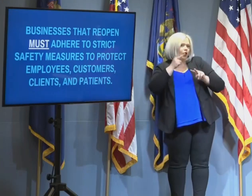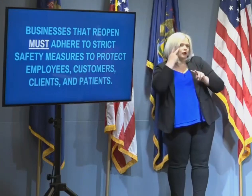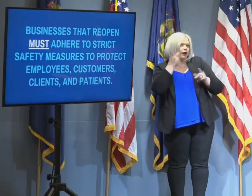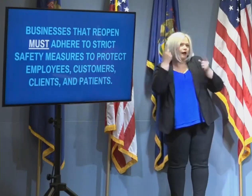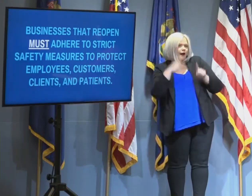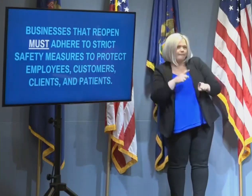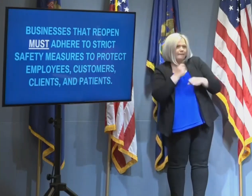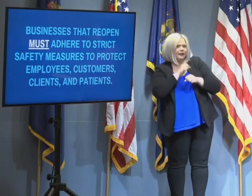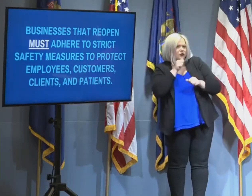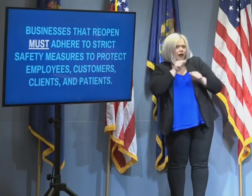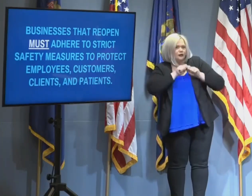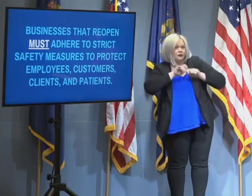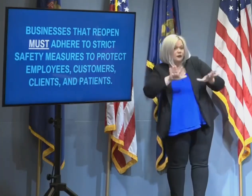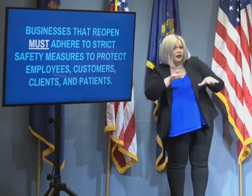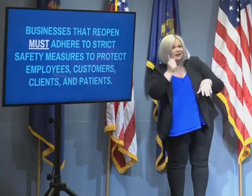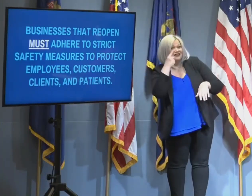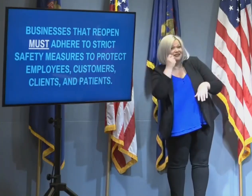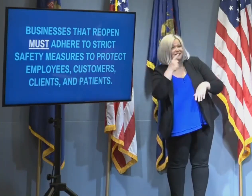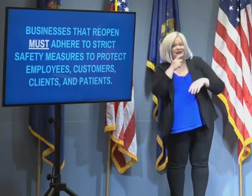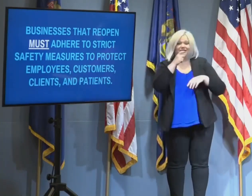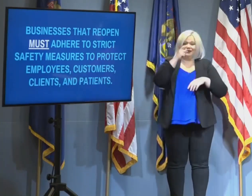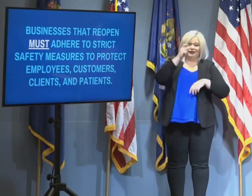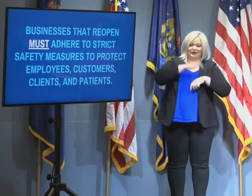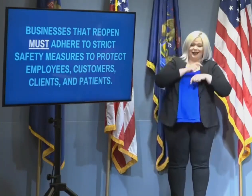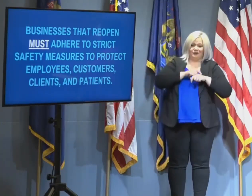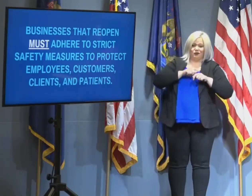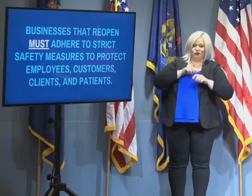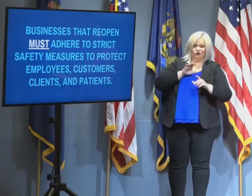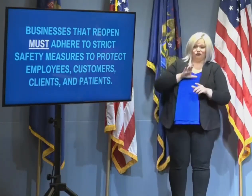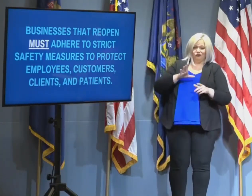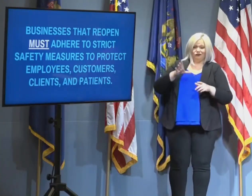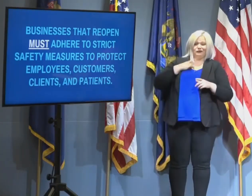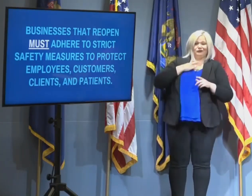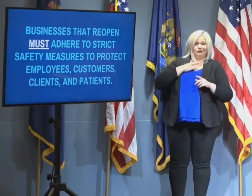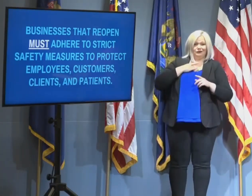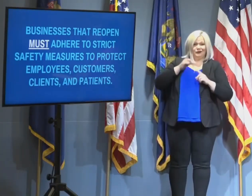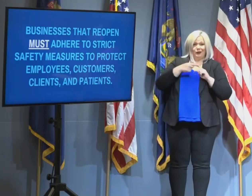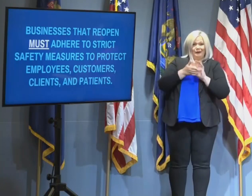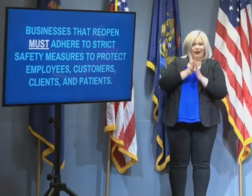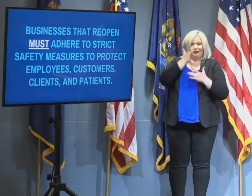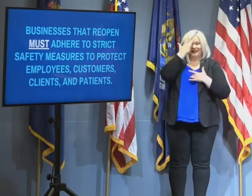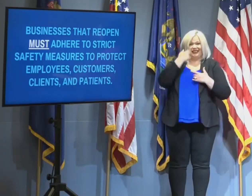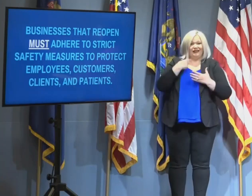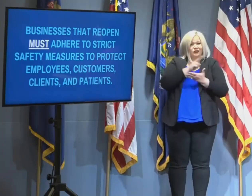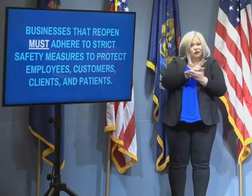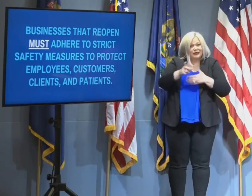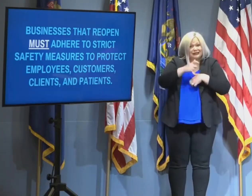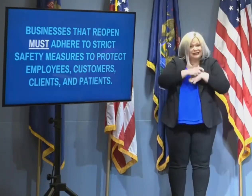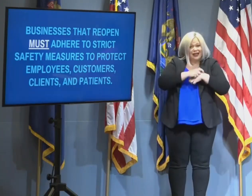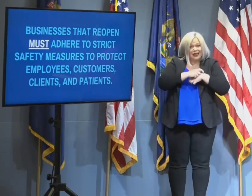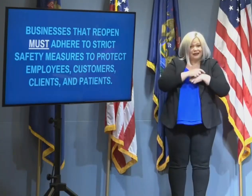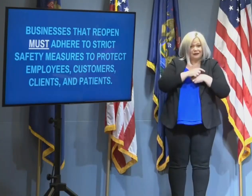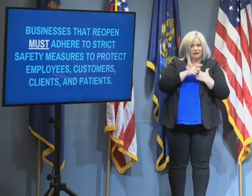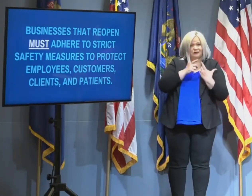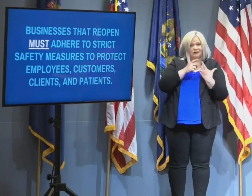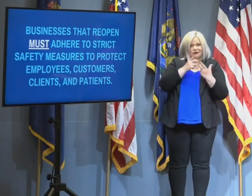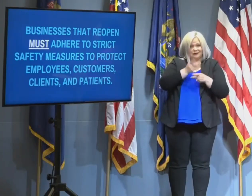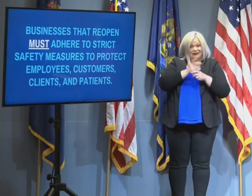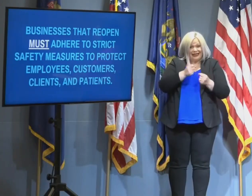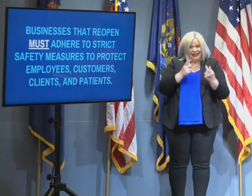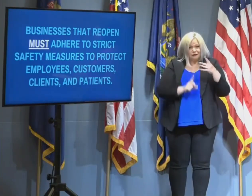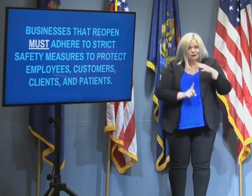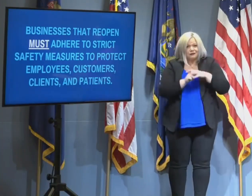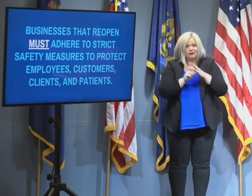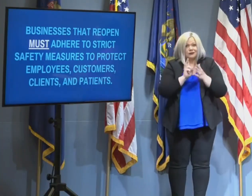COVID-19 takes about two weeks to really see the impact of changes in our behavior. And that's why we're counting on everyone to keep